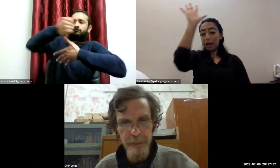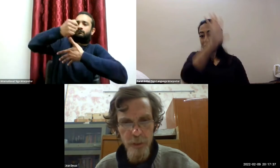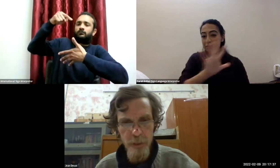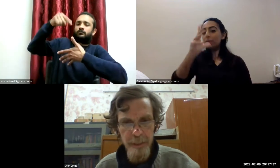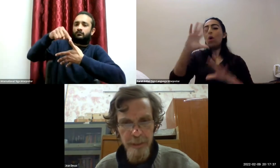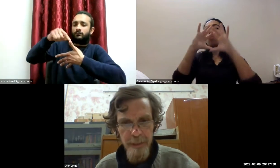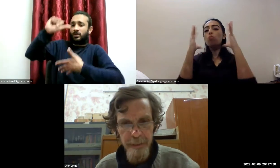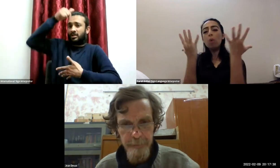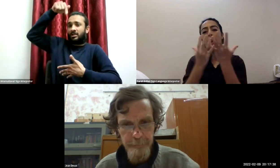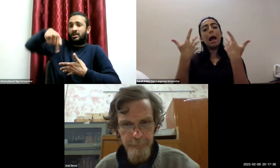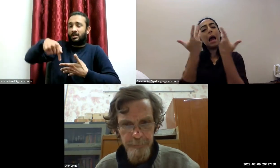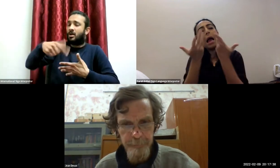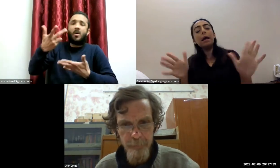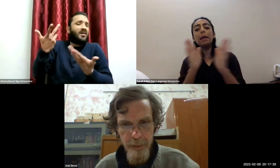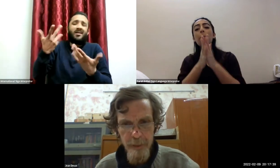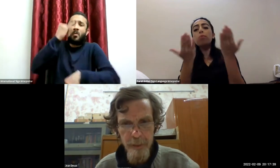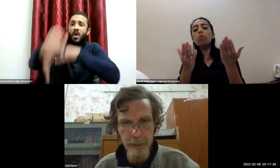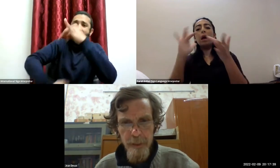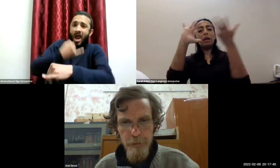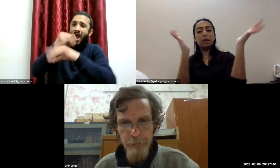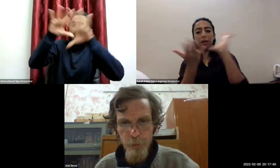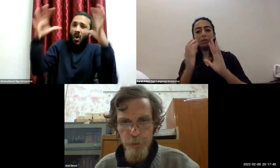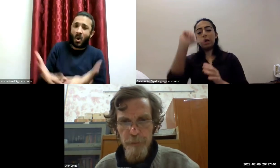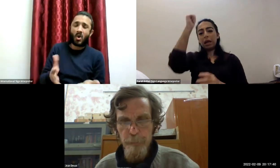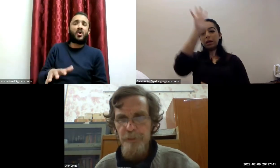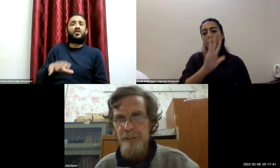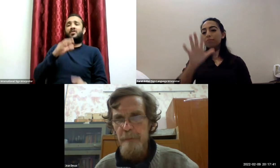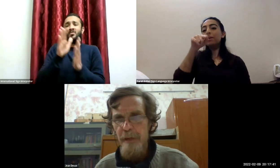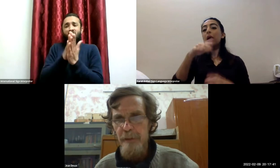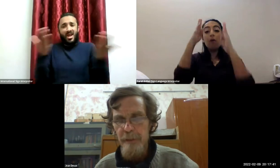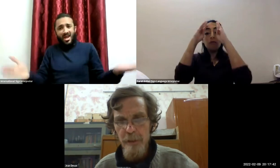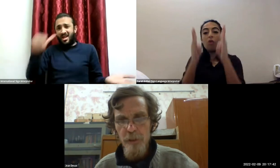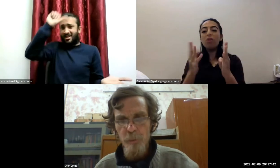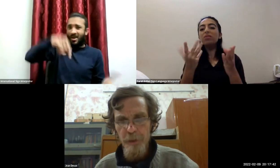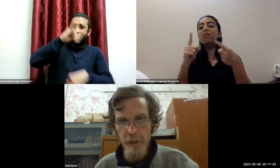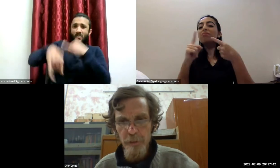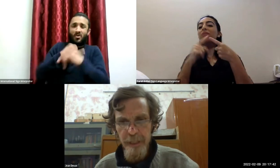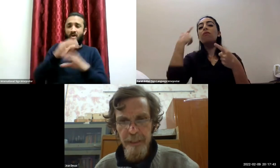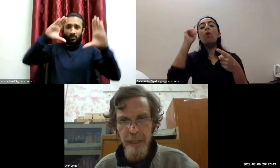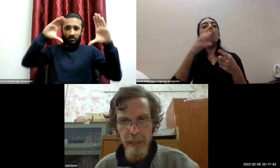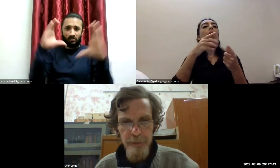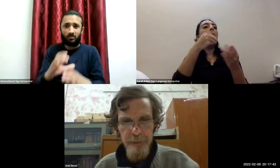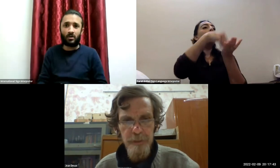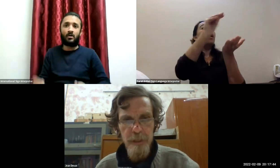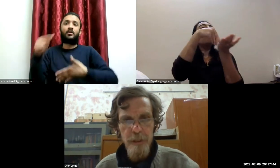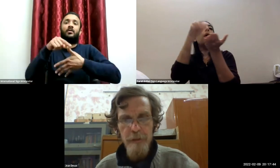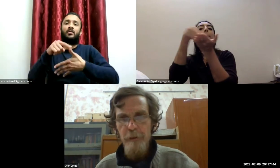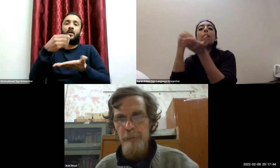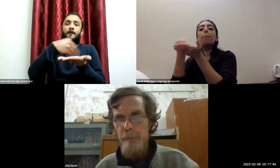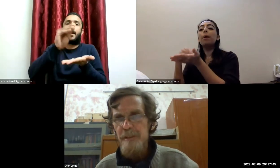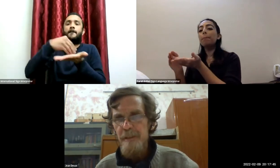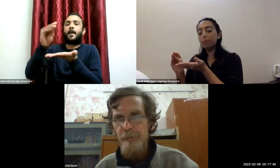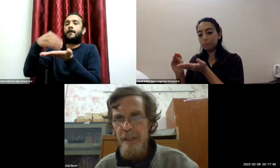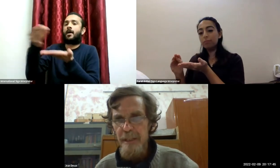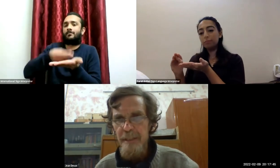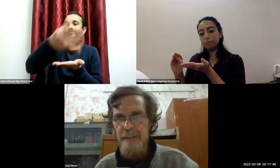including in india the focus on purchasing power without any allowance for